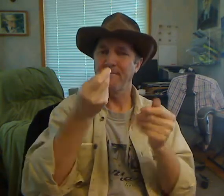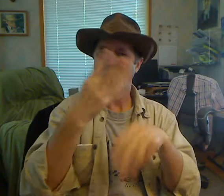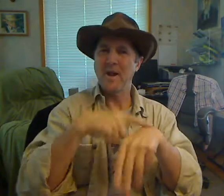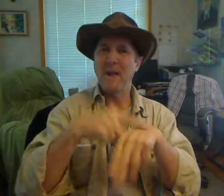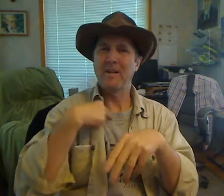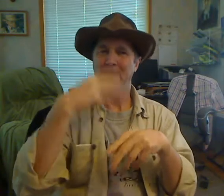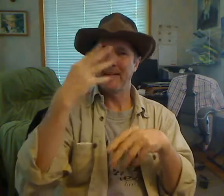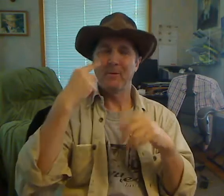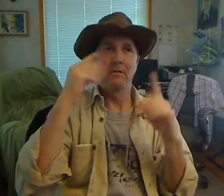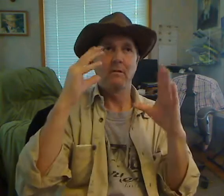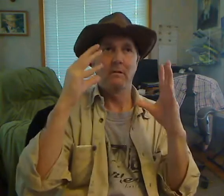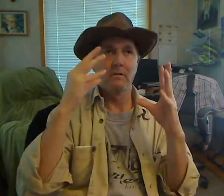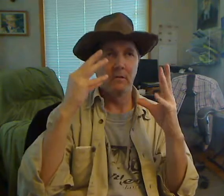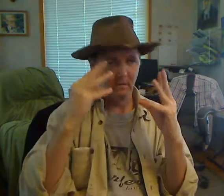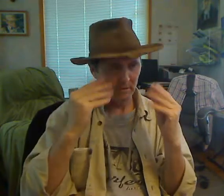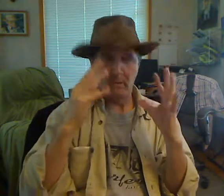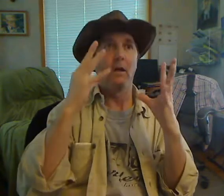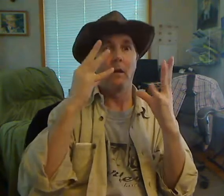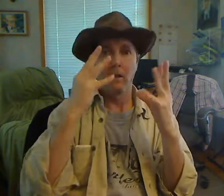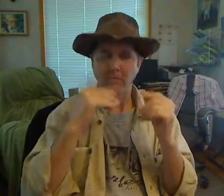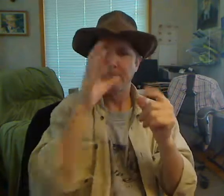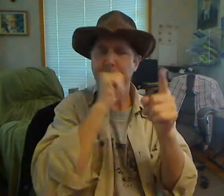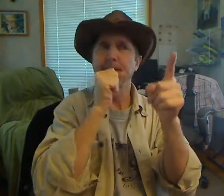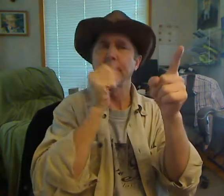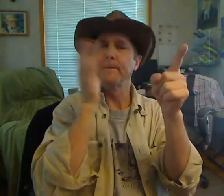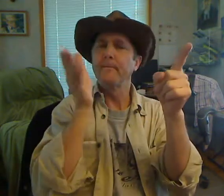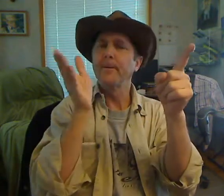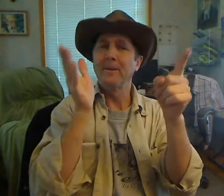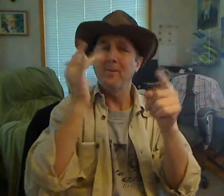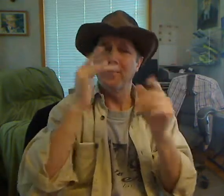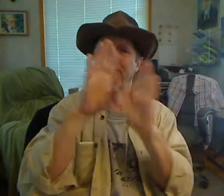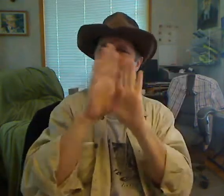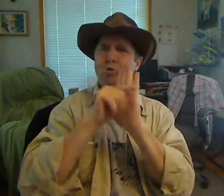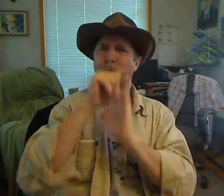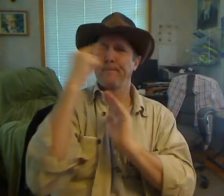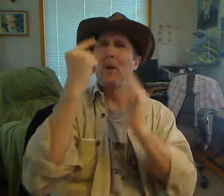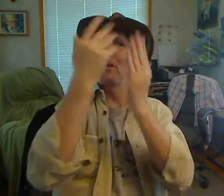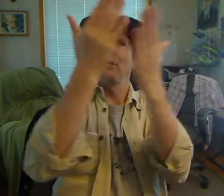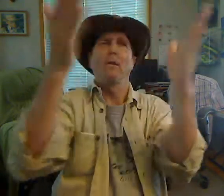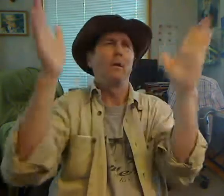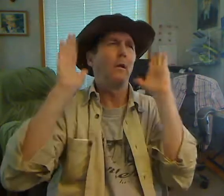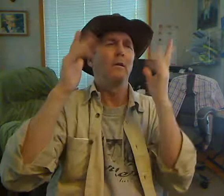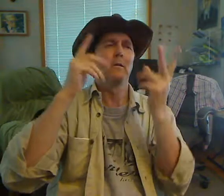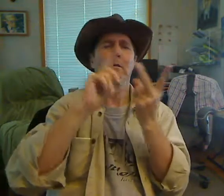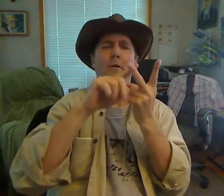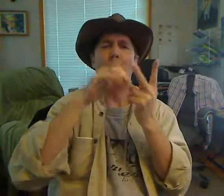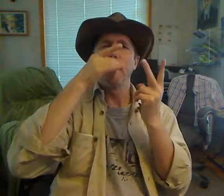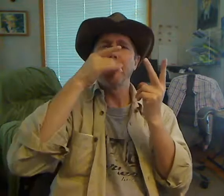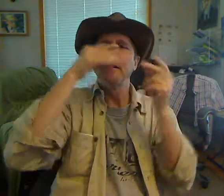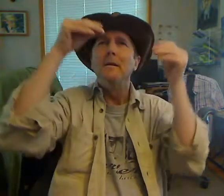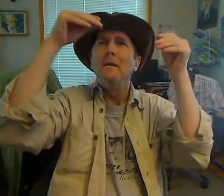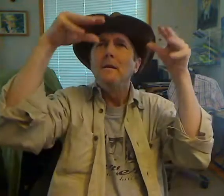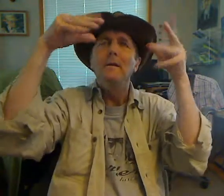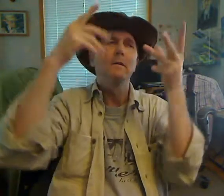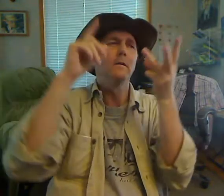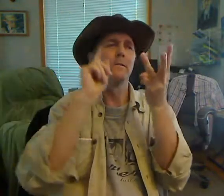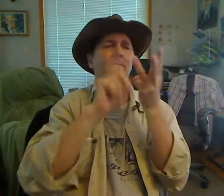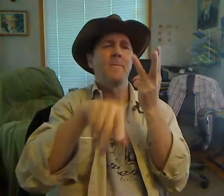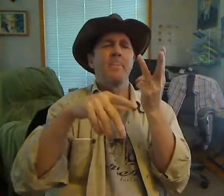of the 8,000 Muslim men and boys in Srebrenica. But the problem is that you